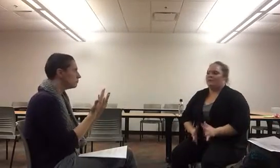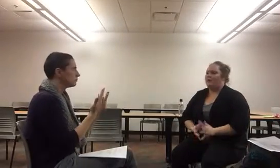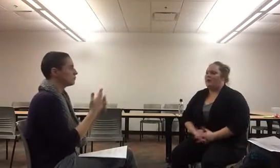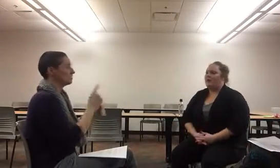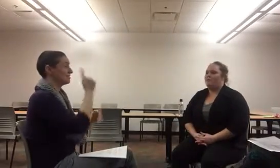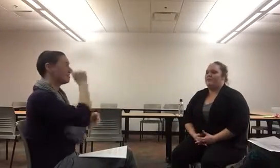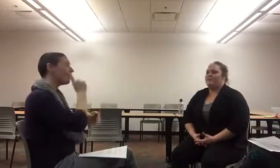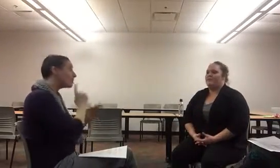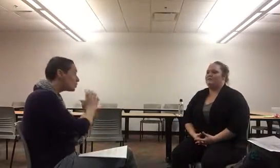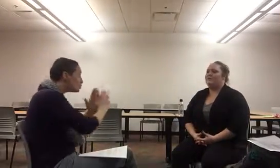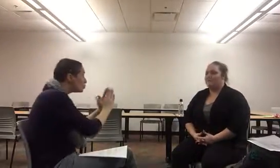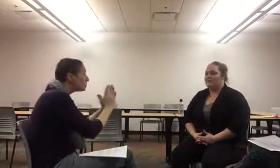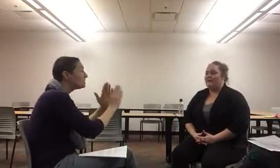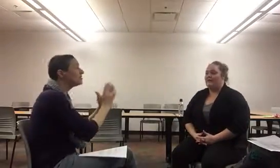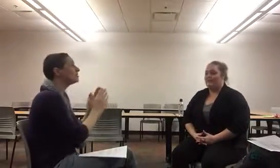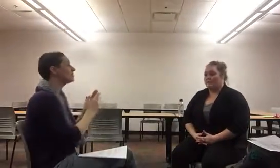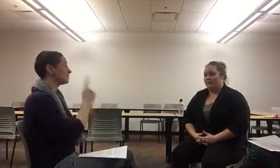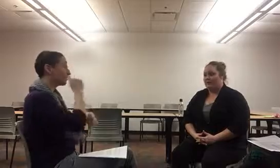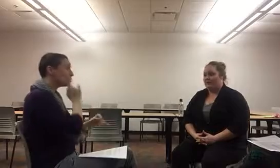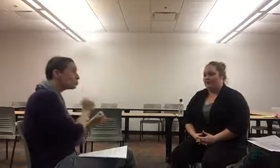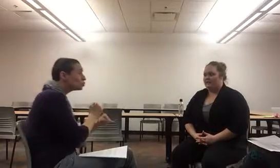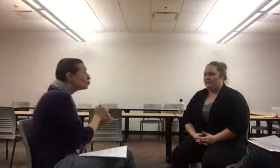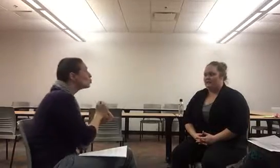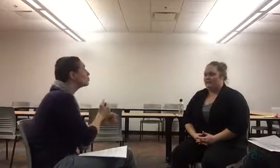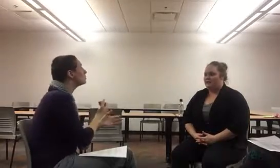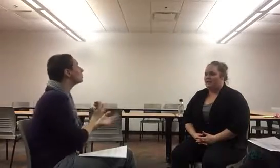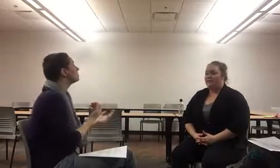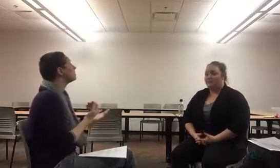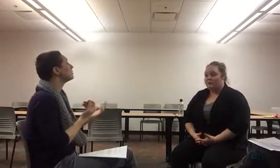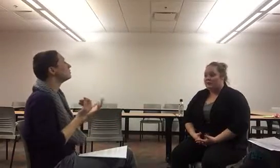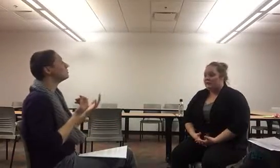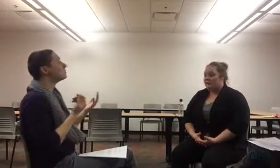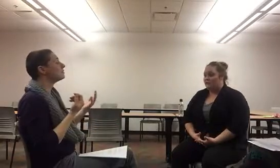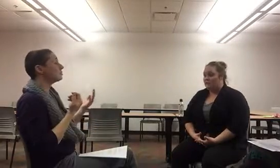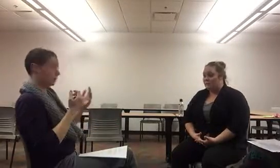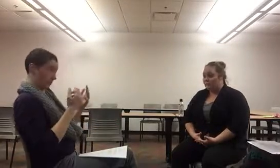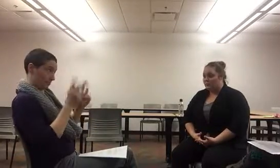Top is definitely the community. Deaf community, Deaf schools,